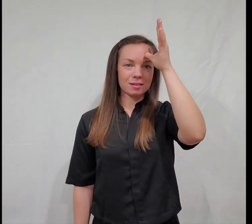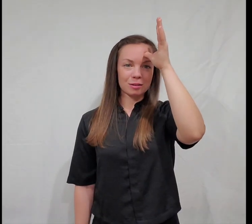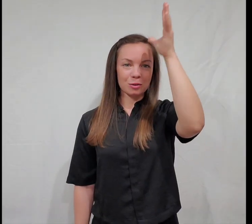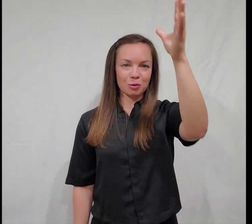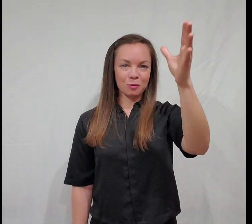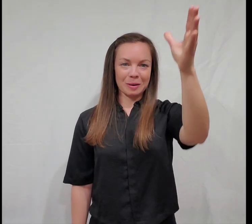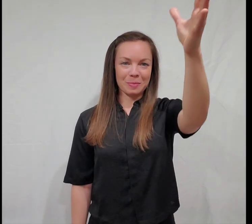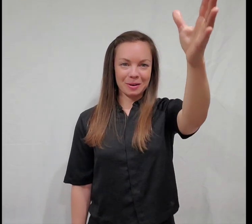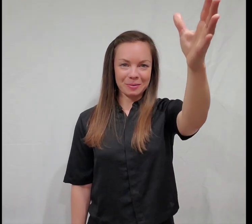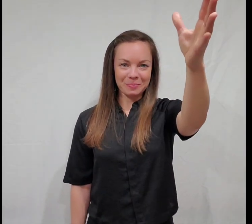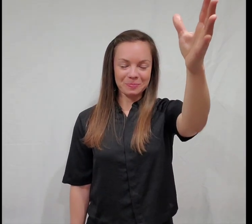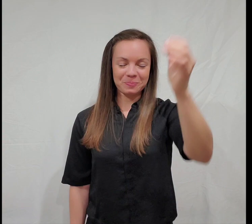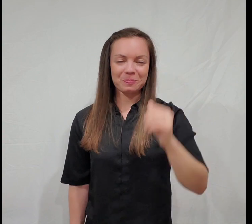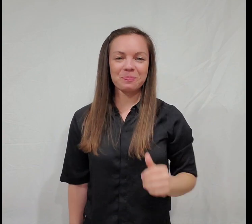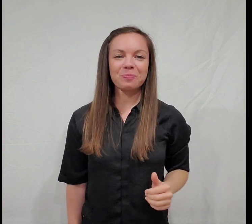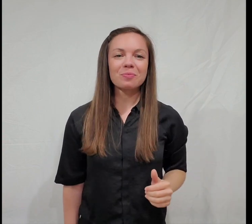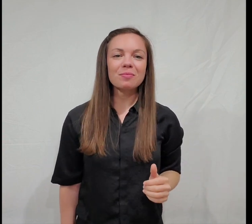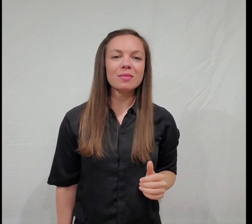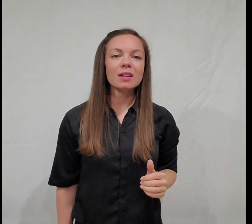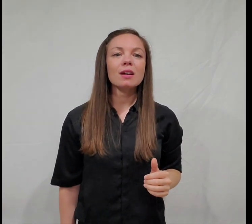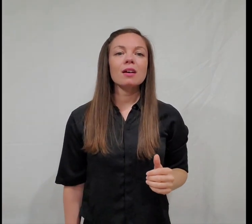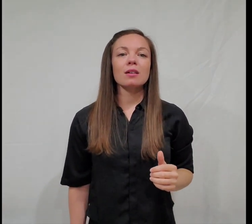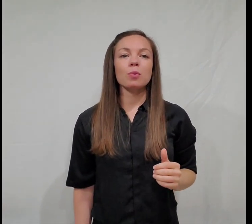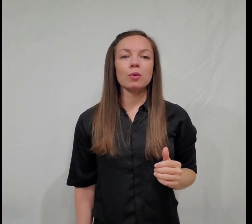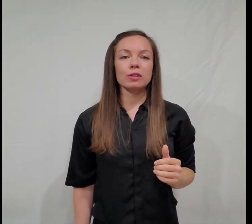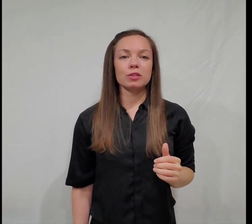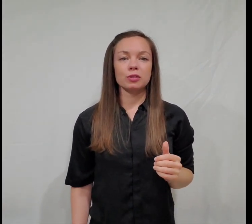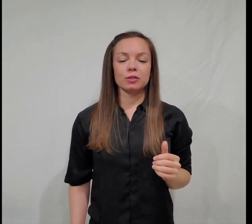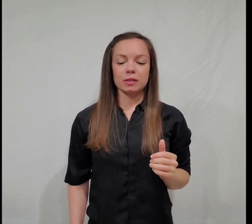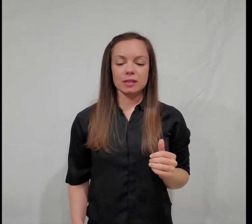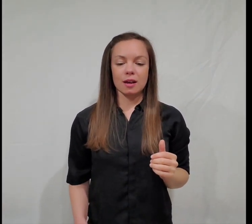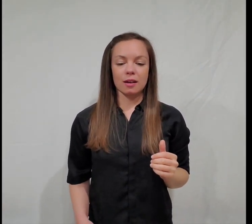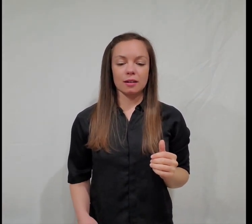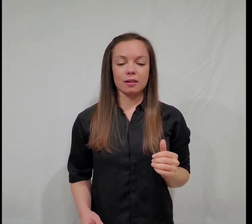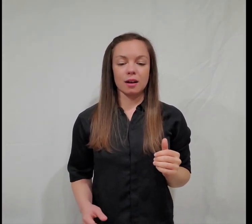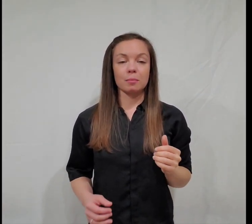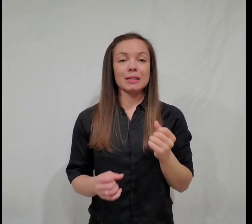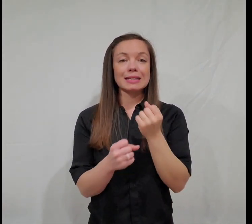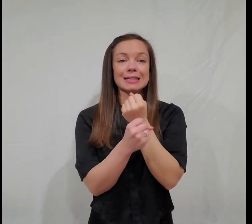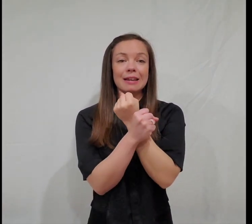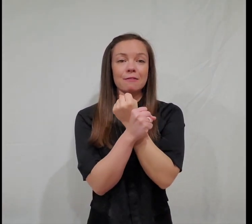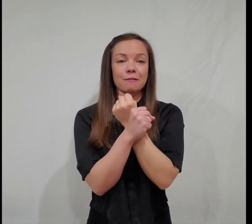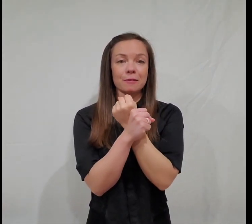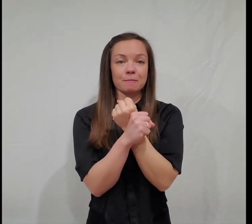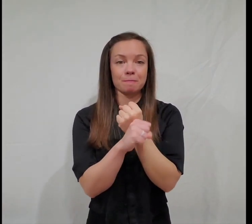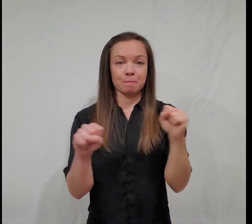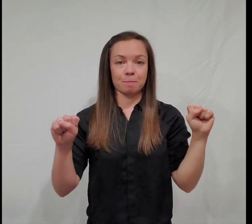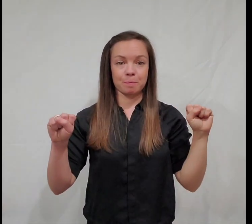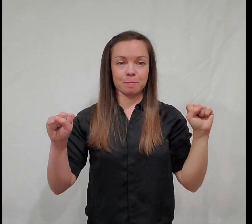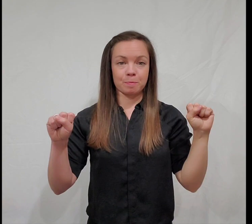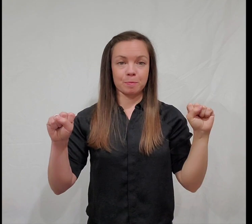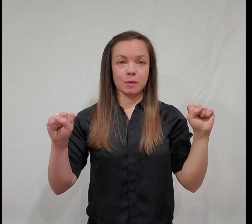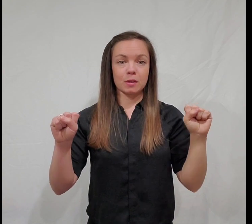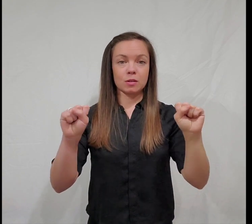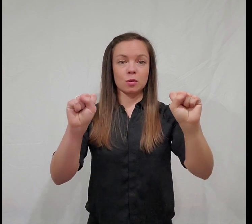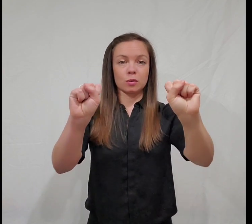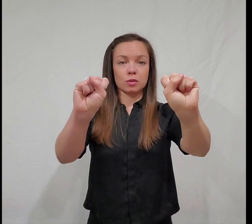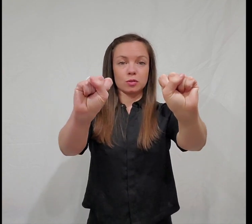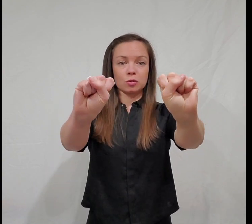Grandpa. And we're going to learn the sign safe. So you